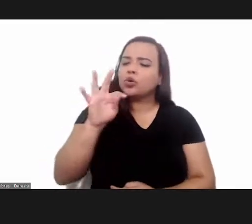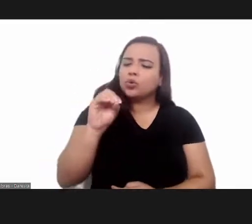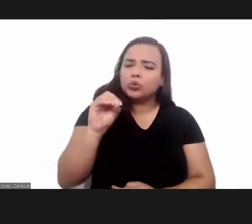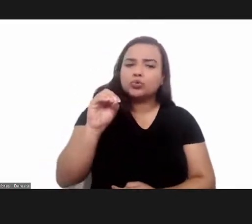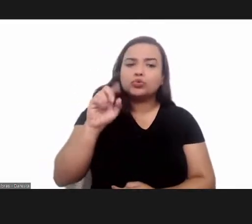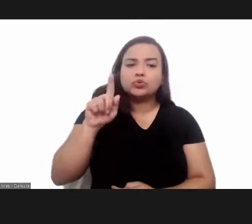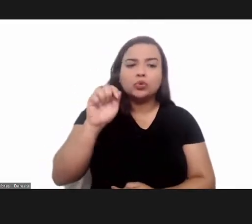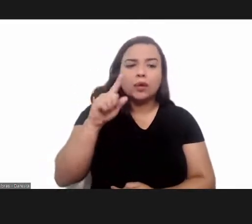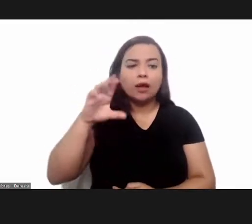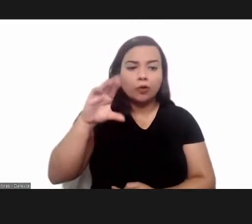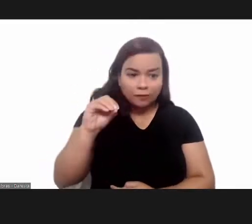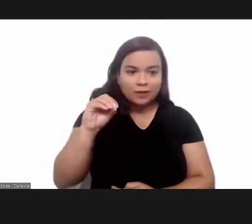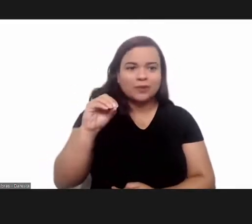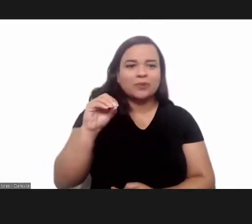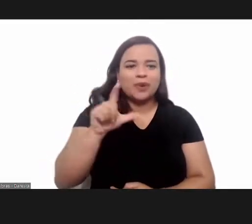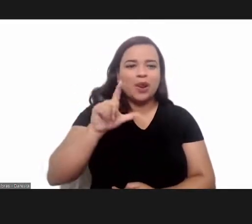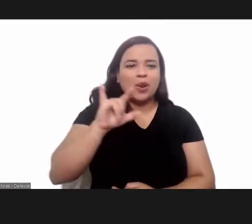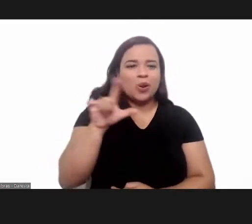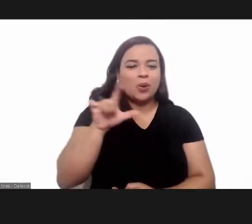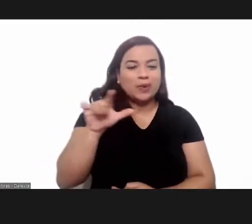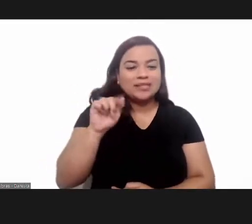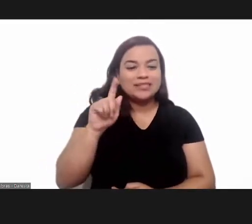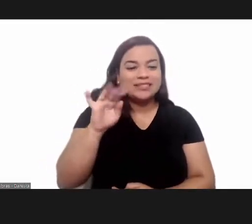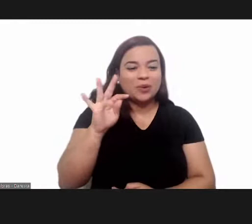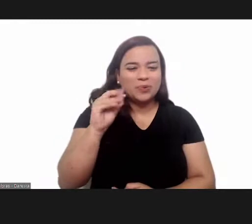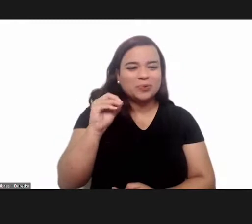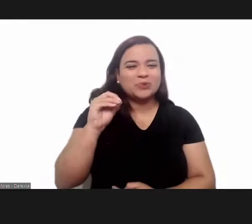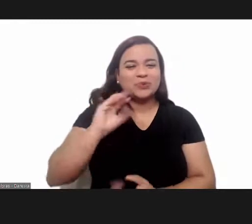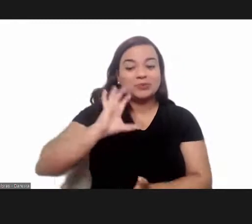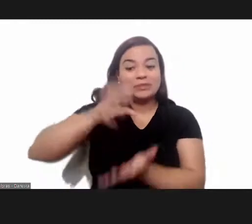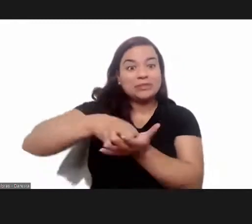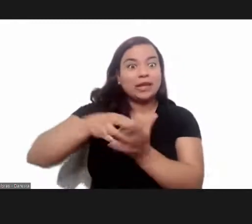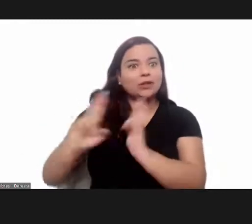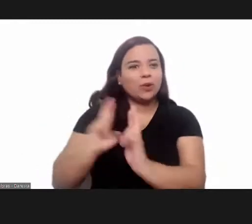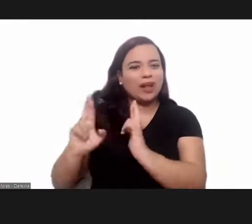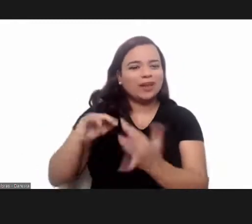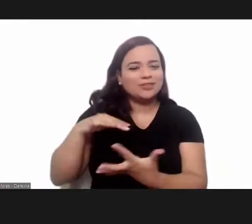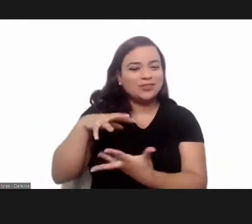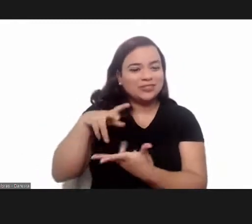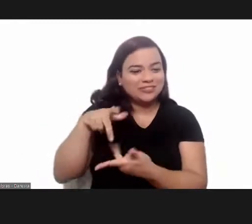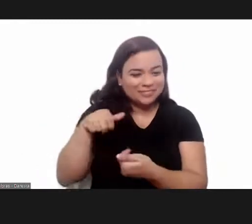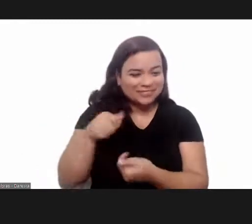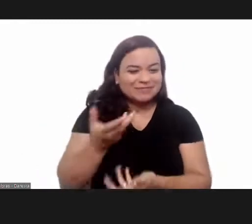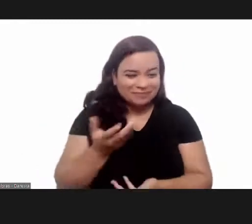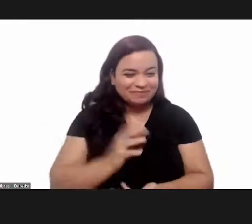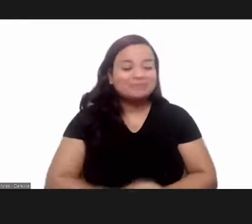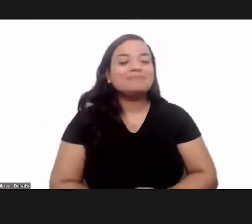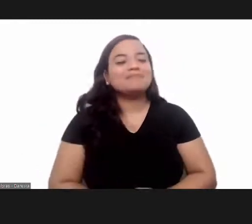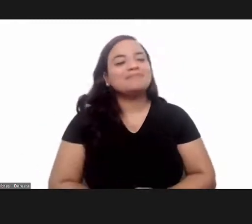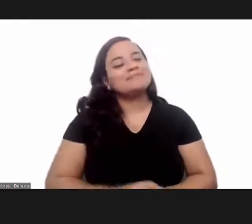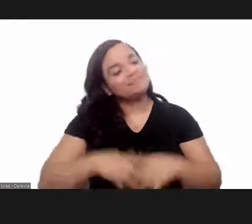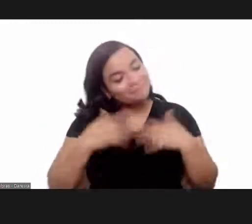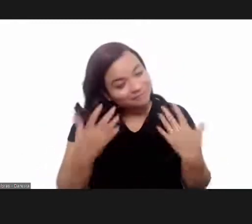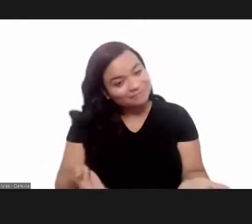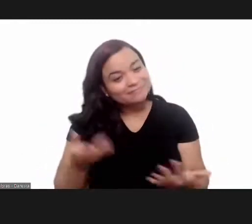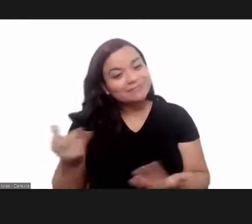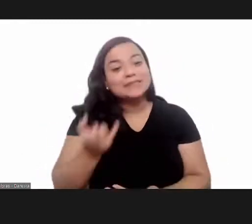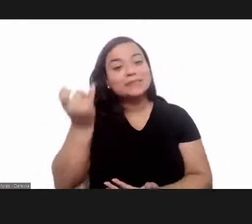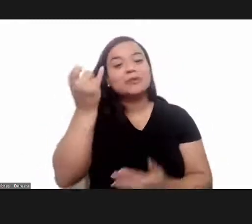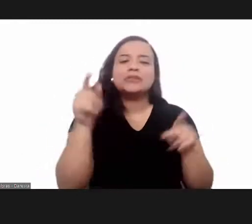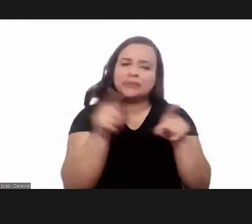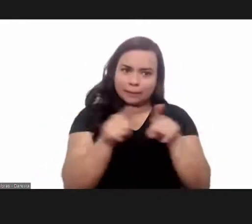galvan luiz augusto galvan from the fio cruz global health center